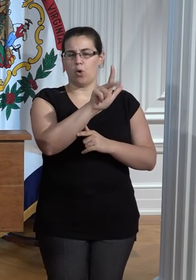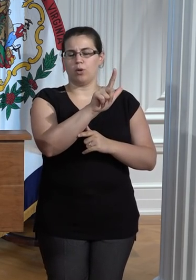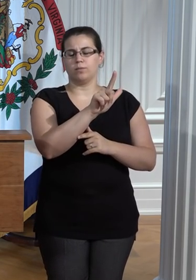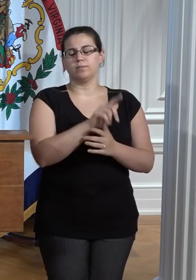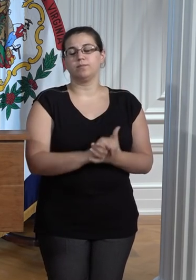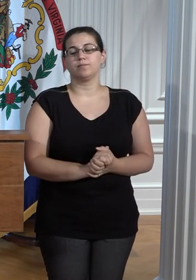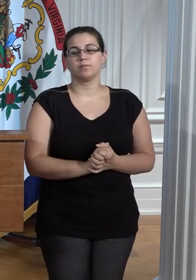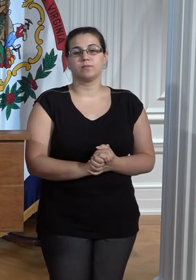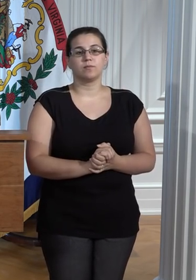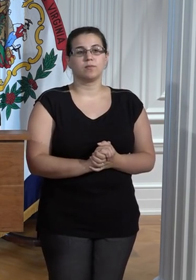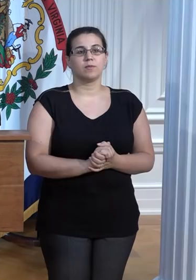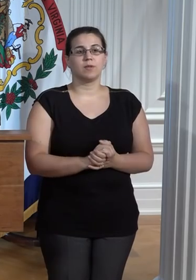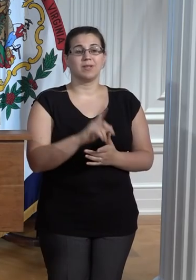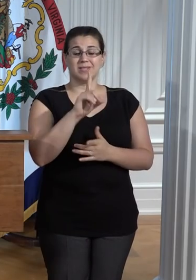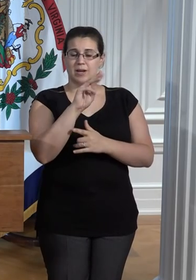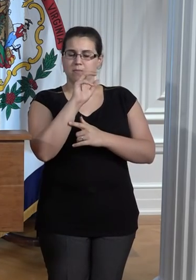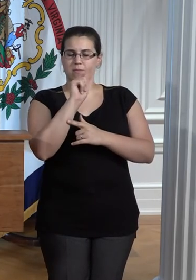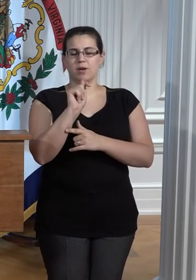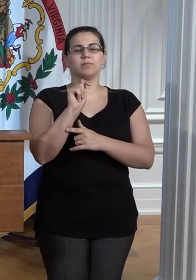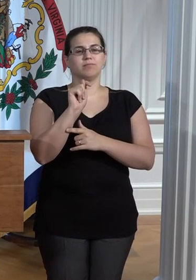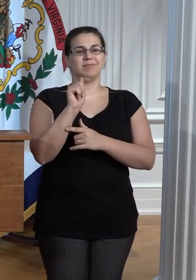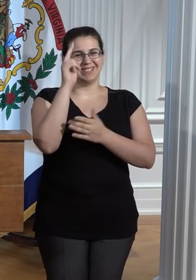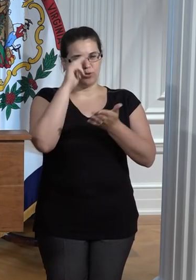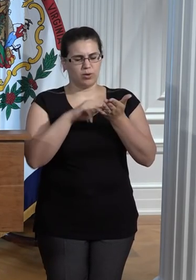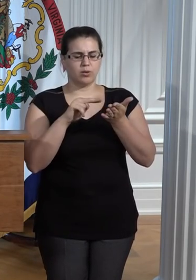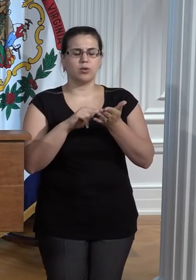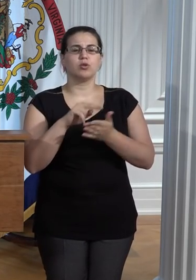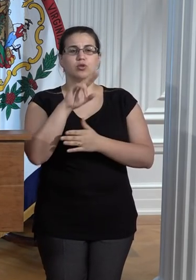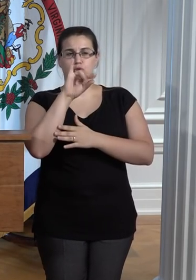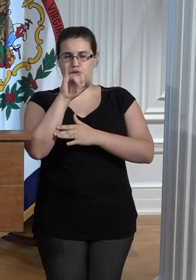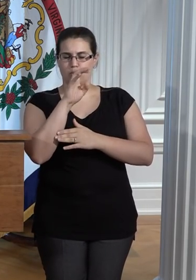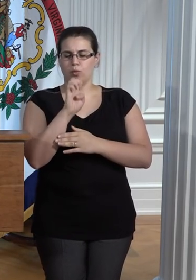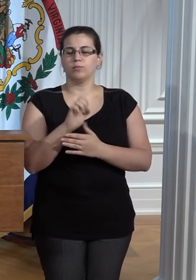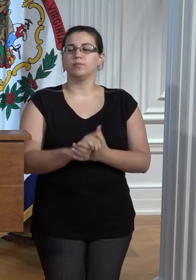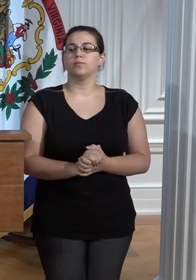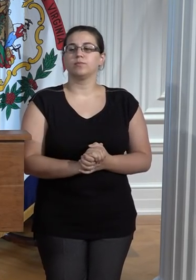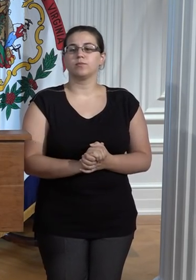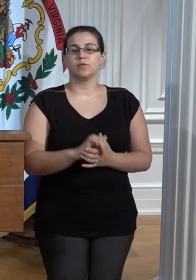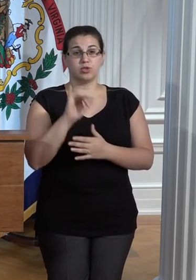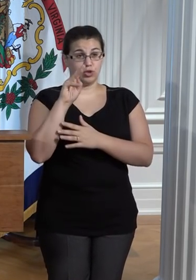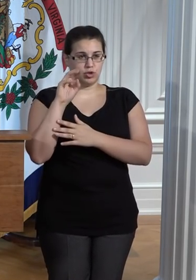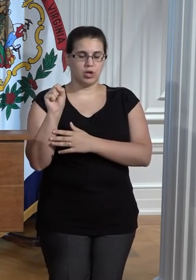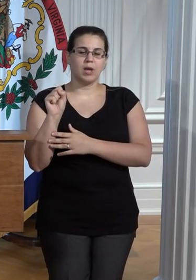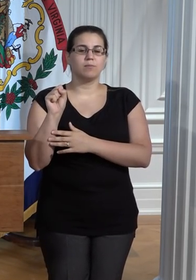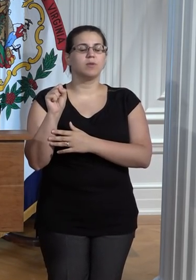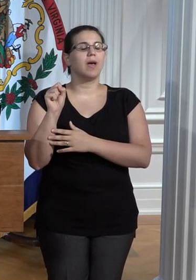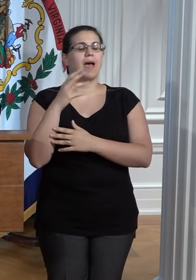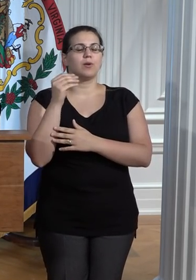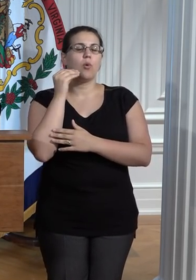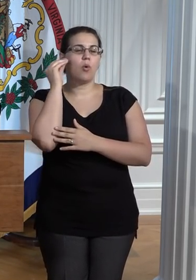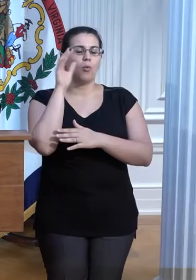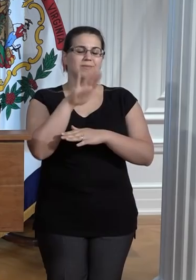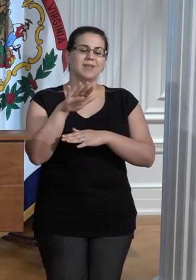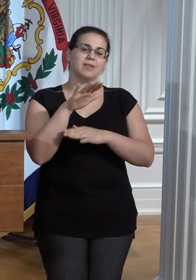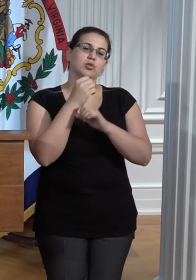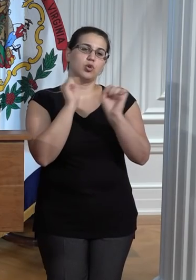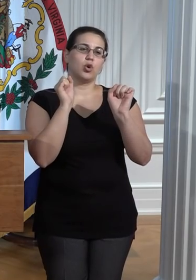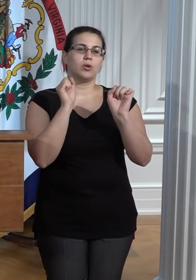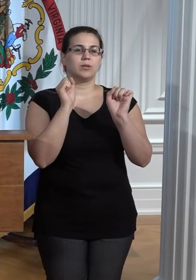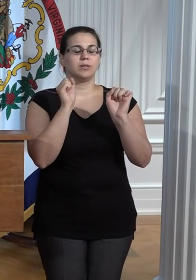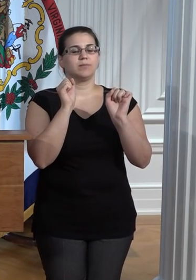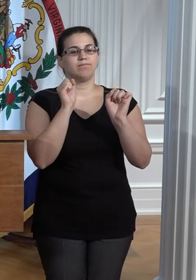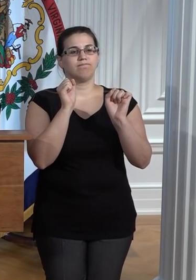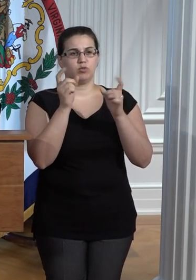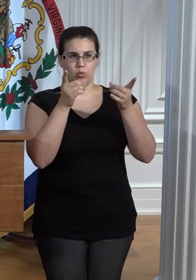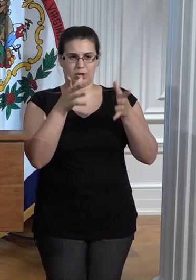DMAP Secretary, Joe Thornton, Adjutant General, James Hoyer, Homeland Security Director, Jimmy Jeanette,